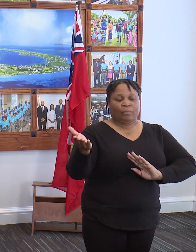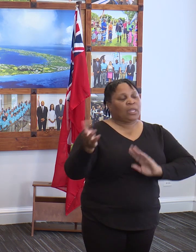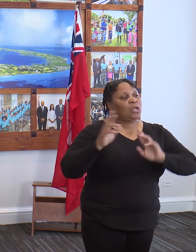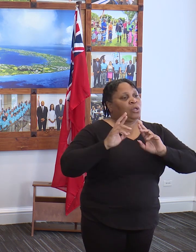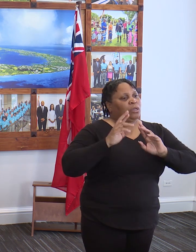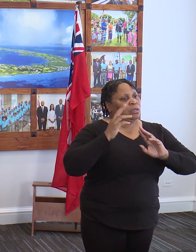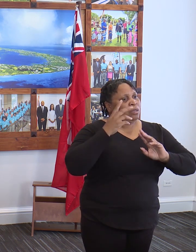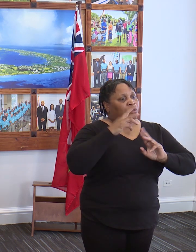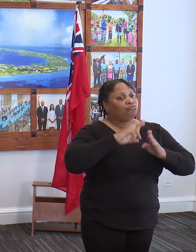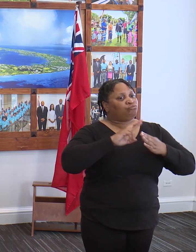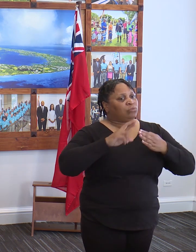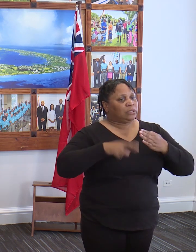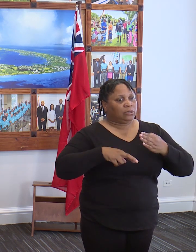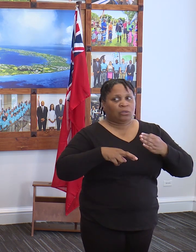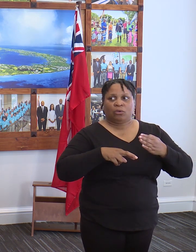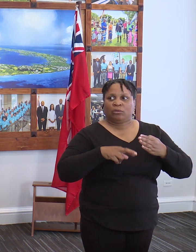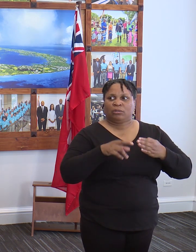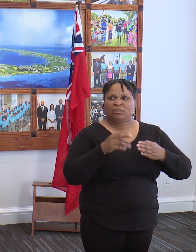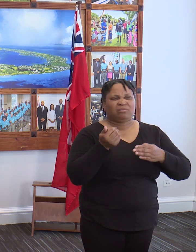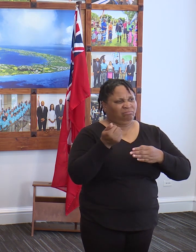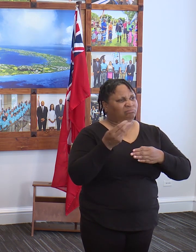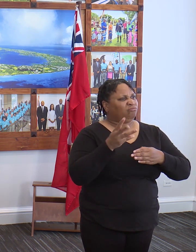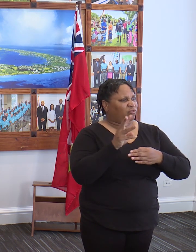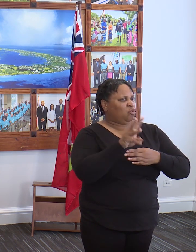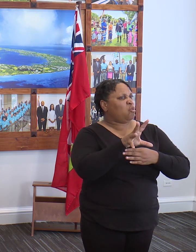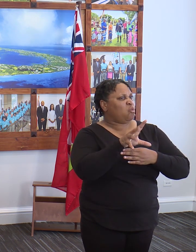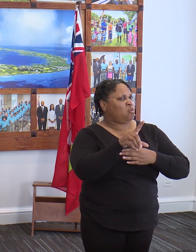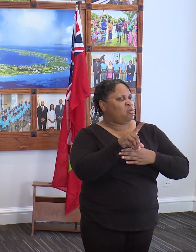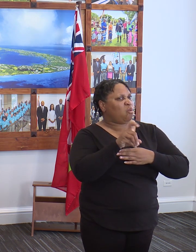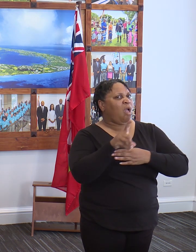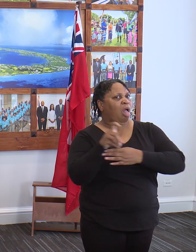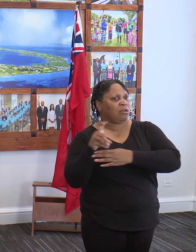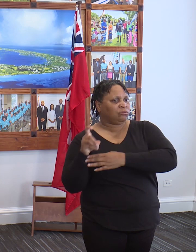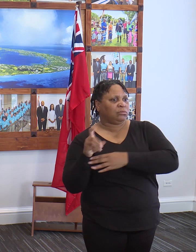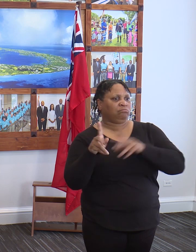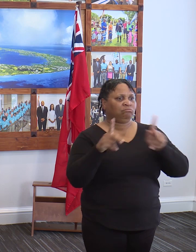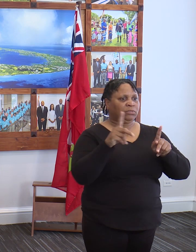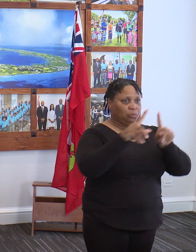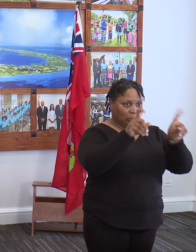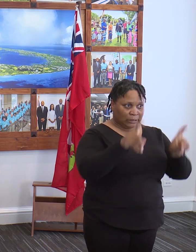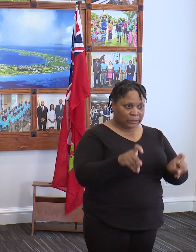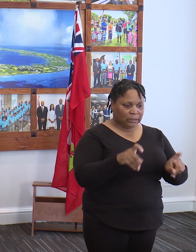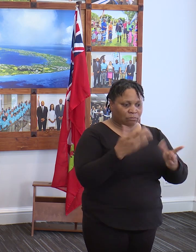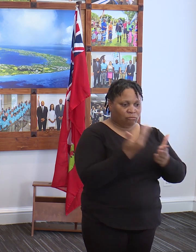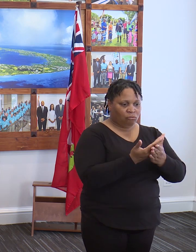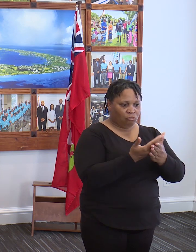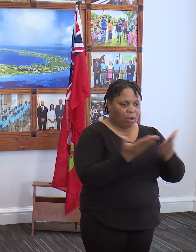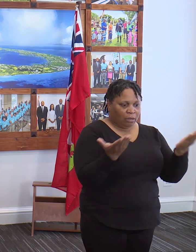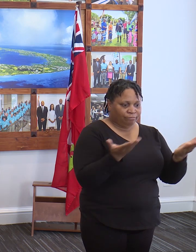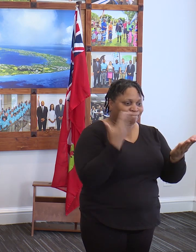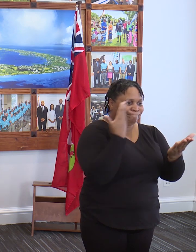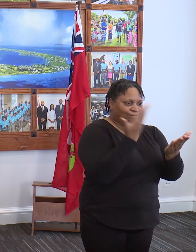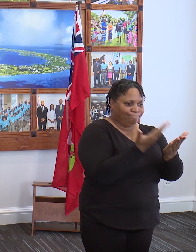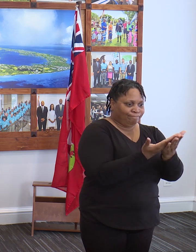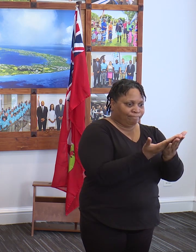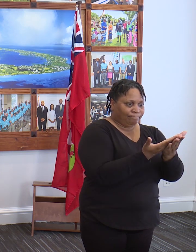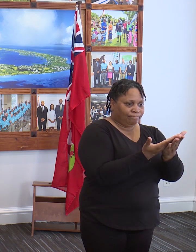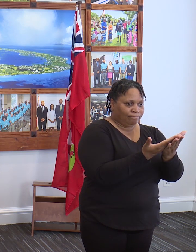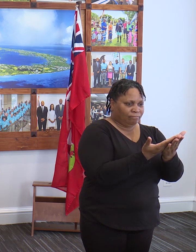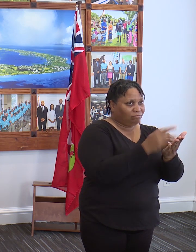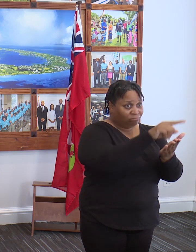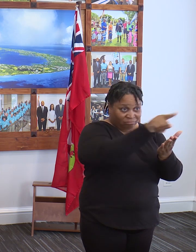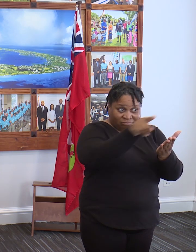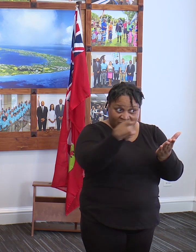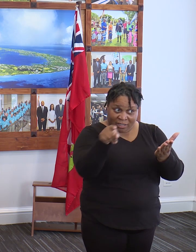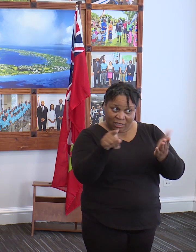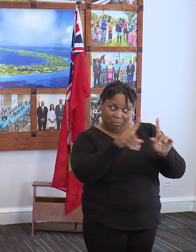result of the, that's quite a couple hundred people self-quarantining, as we know, who have arrived, have any of them been